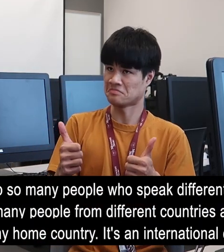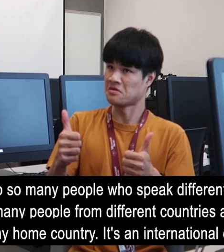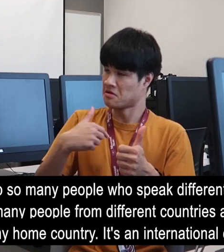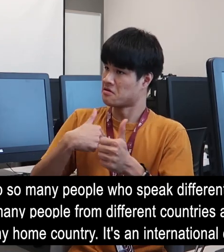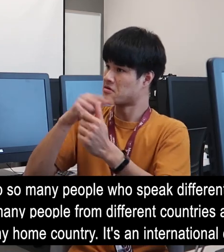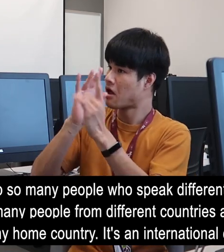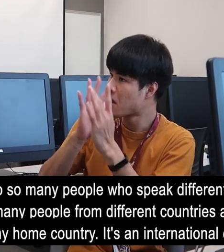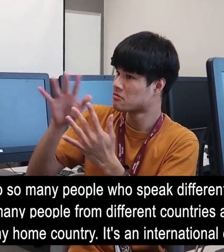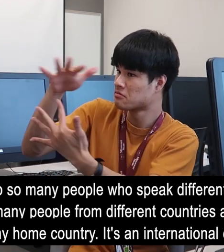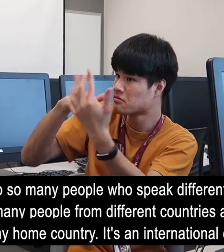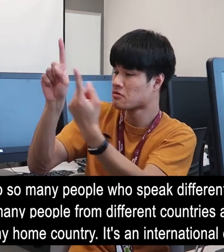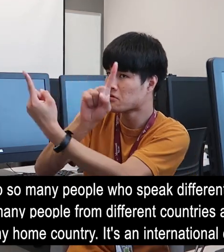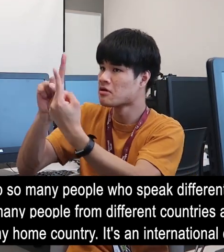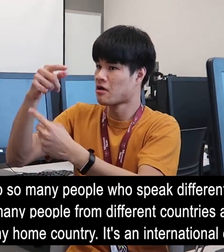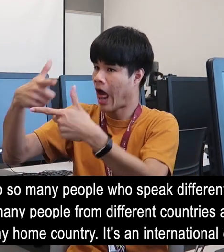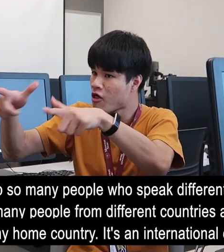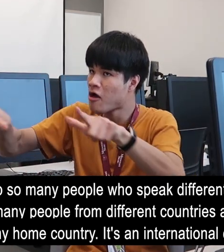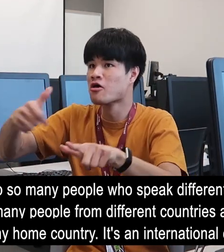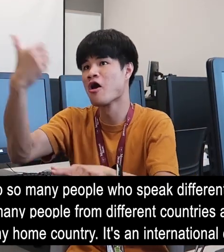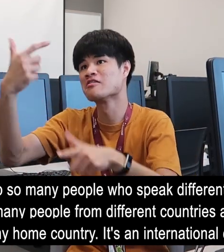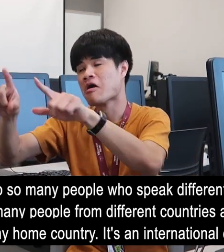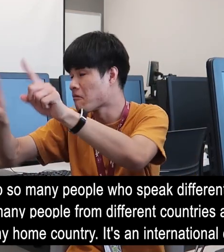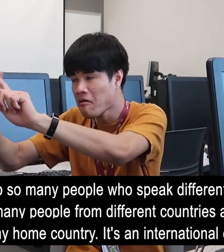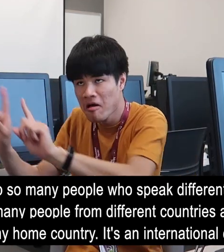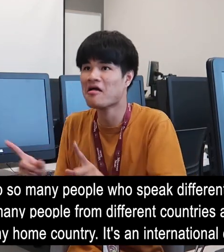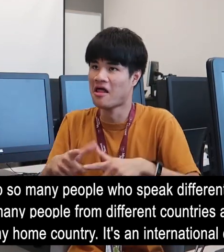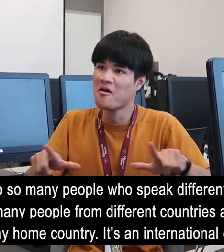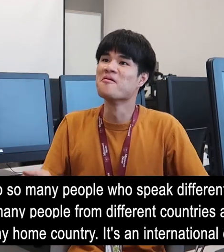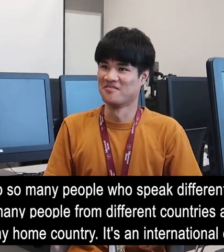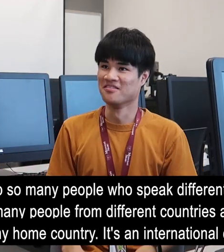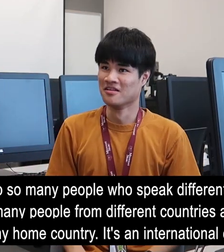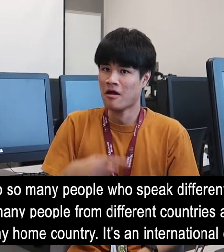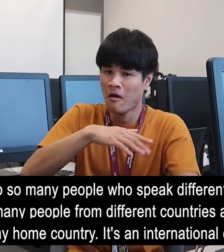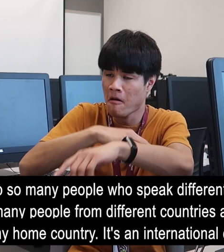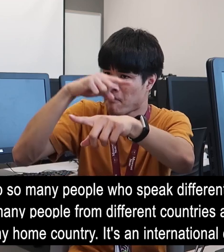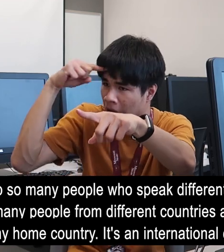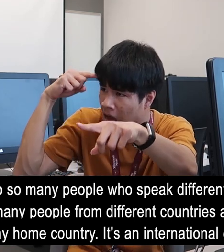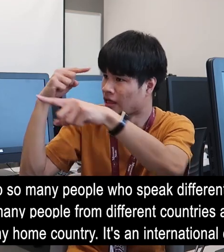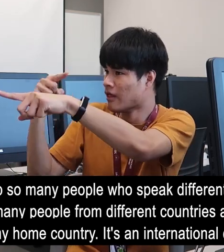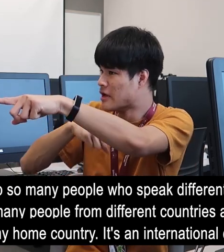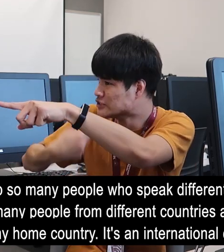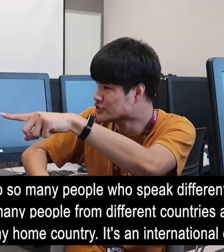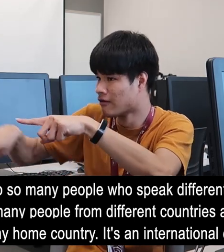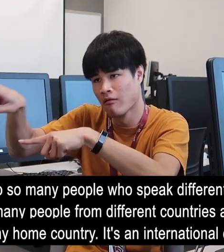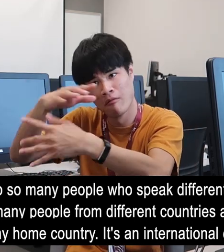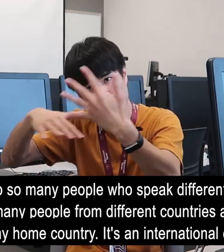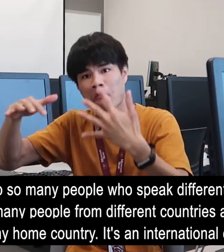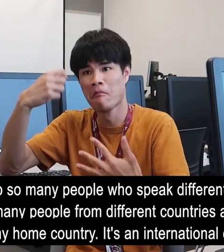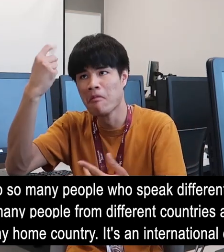I like being able to talk to so many people who speak different languages. It's been a nice time. There are so many people from different countries